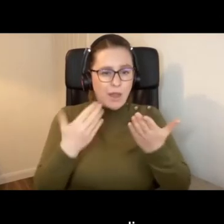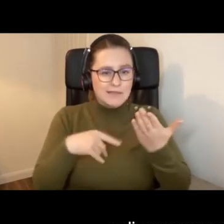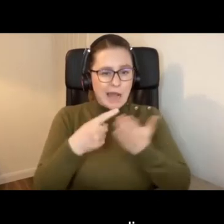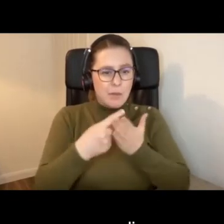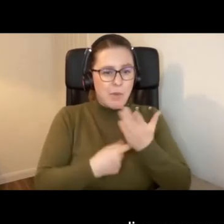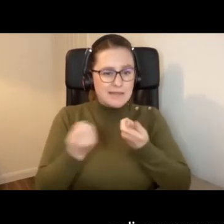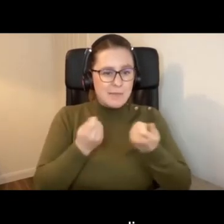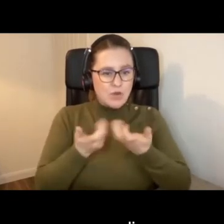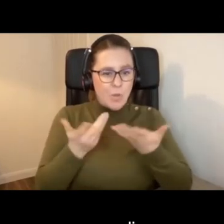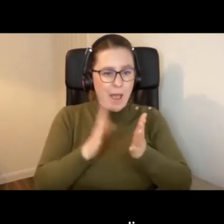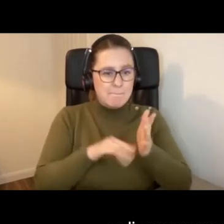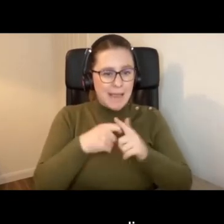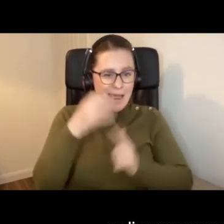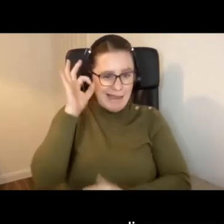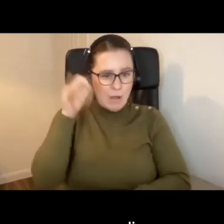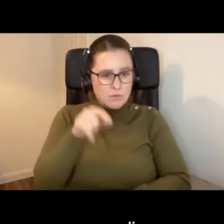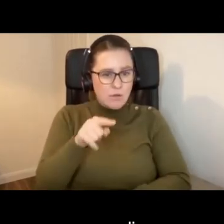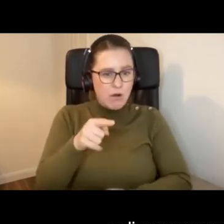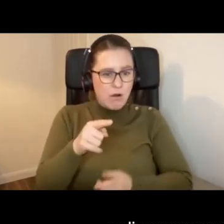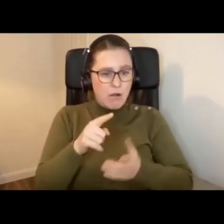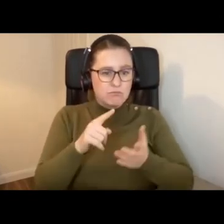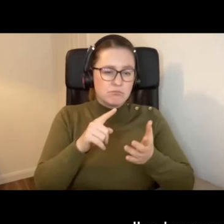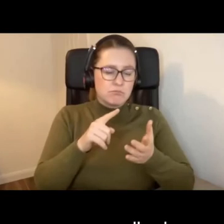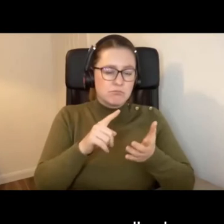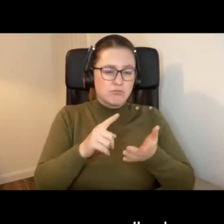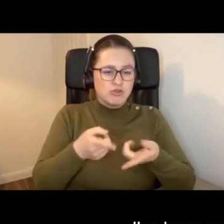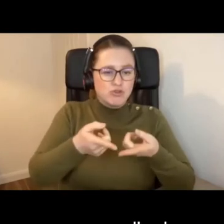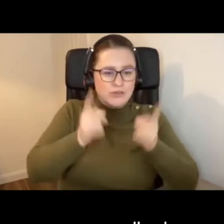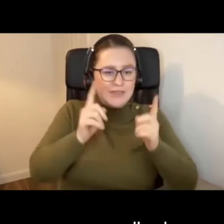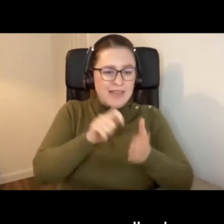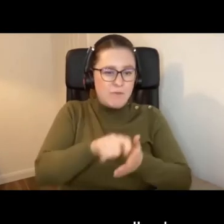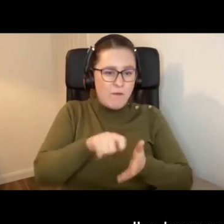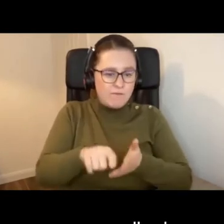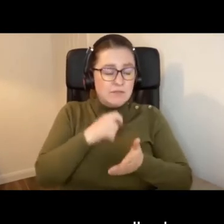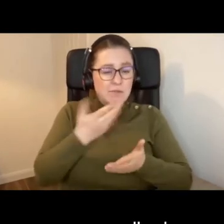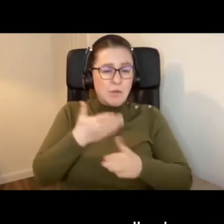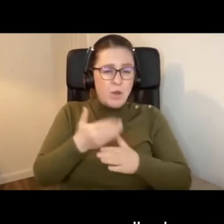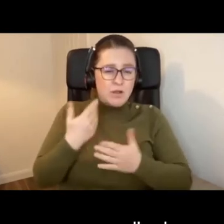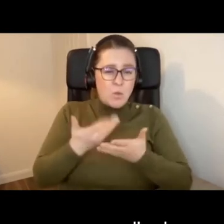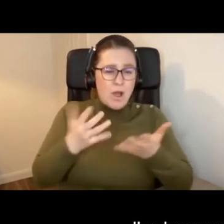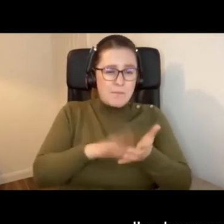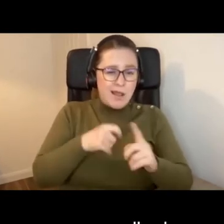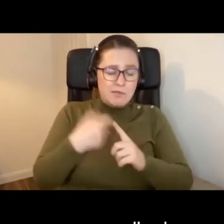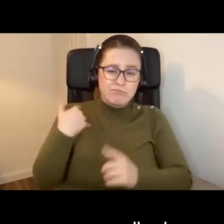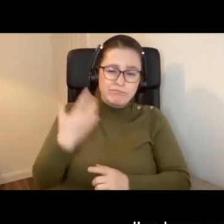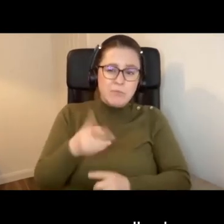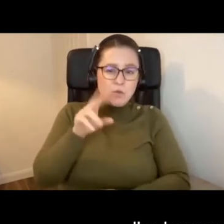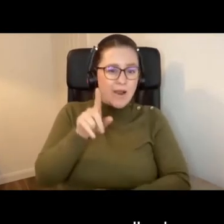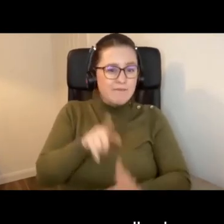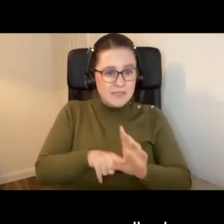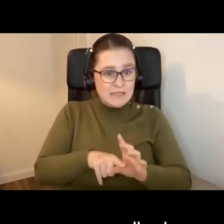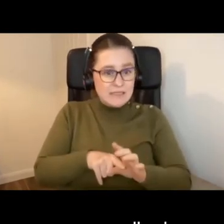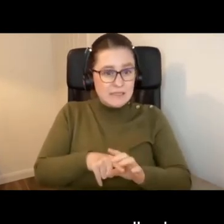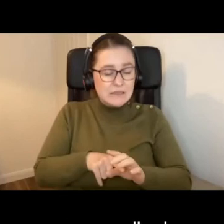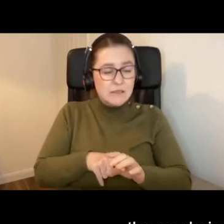Keynes Council in the Chief Exec's Office. I've been working in Milton Keynes for 12 years. I